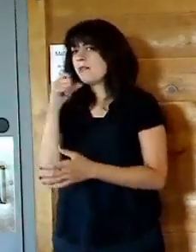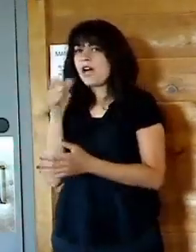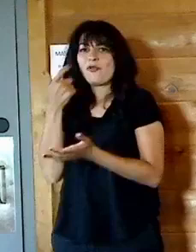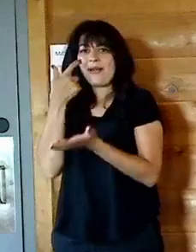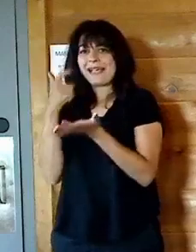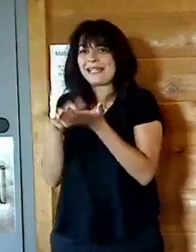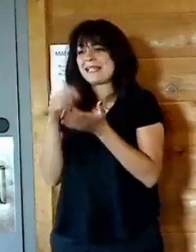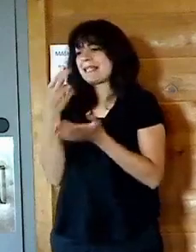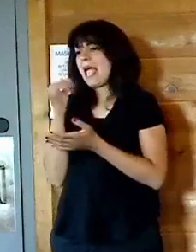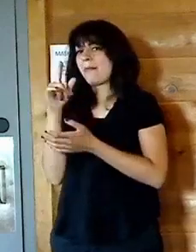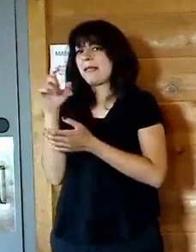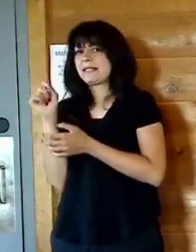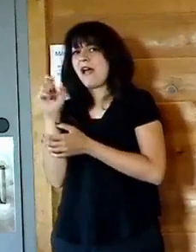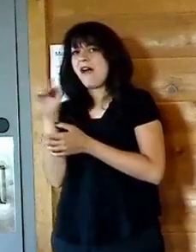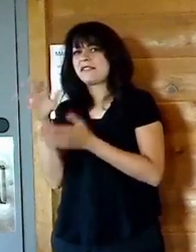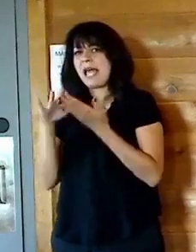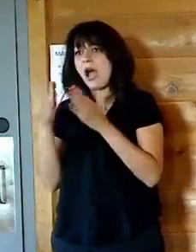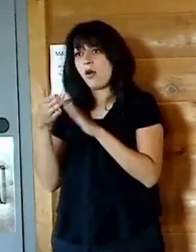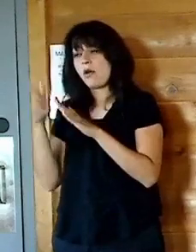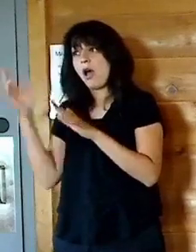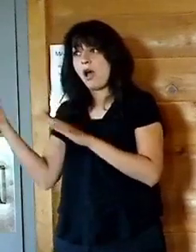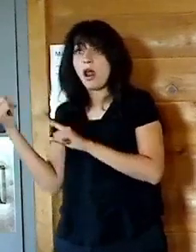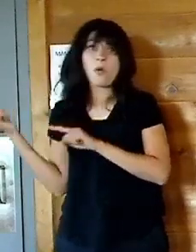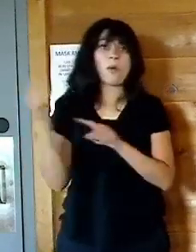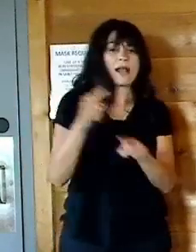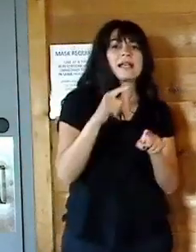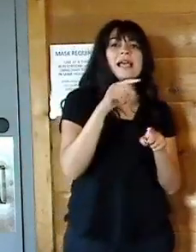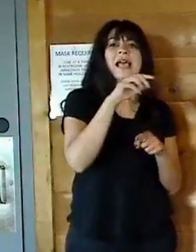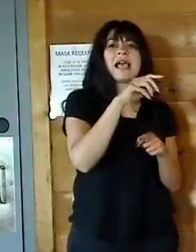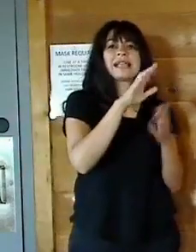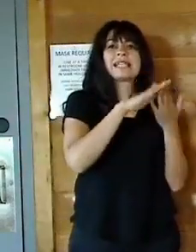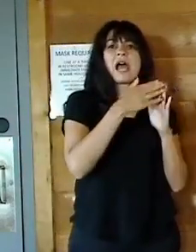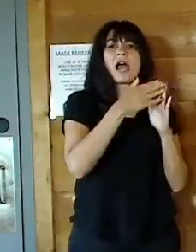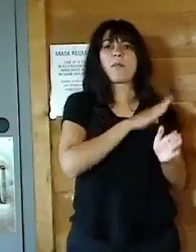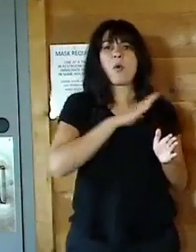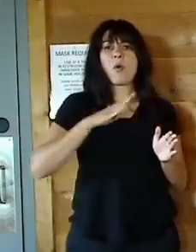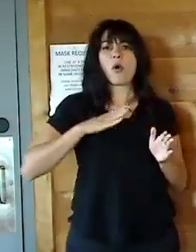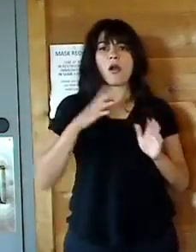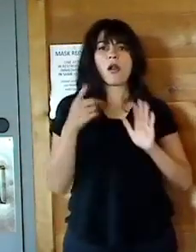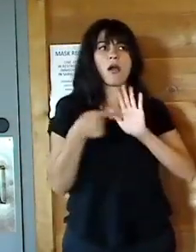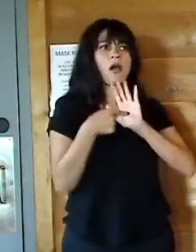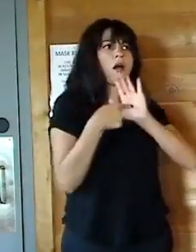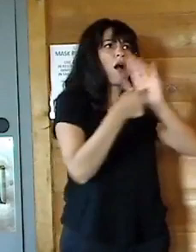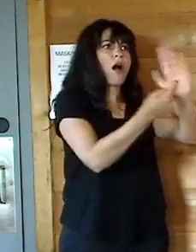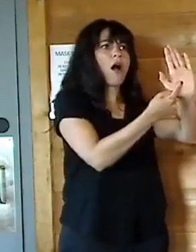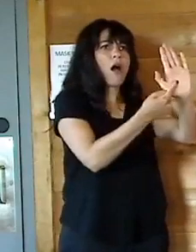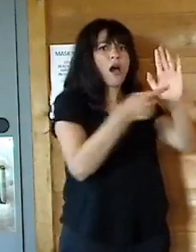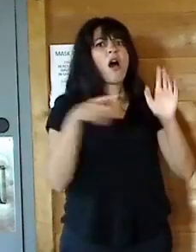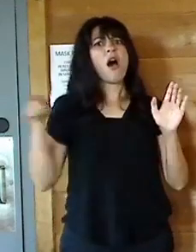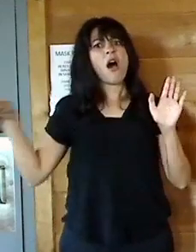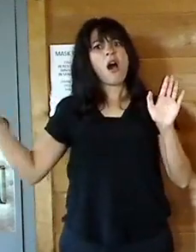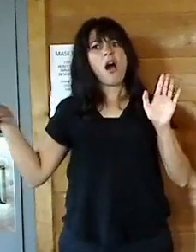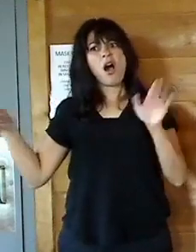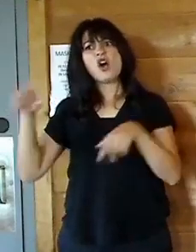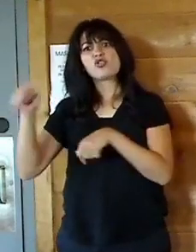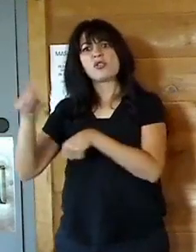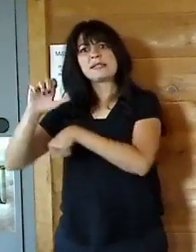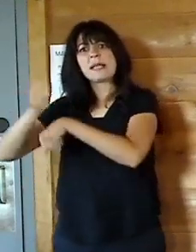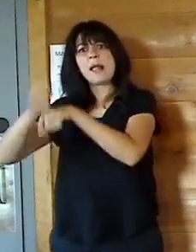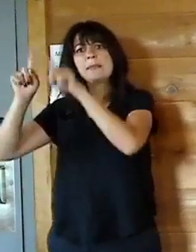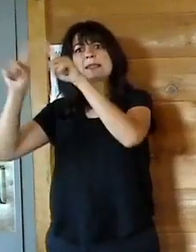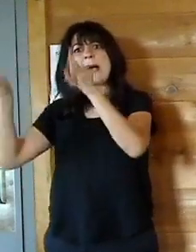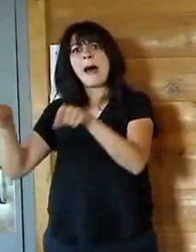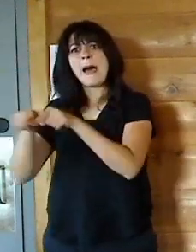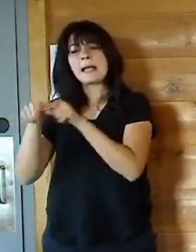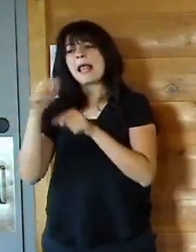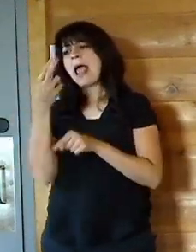in the town. I went before the town board at 12 years old to recognize that hamlet, to formally erect signs at the entrances to